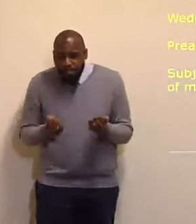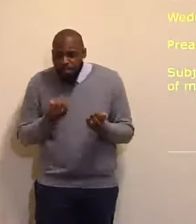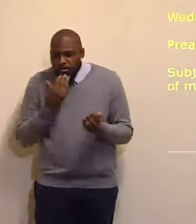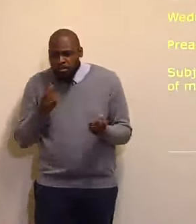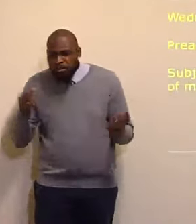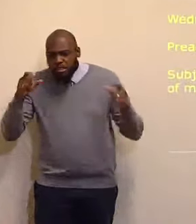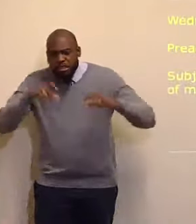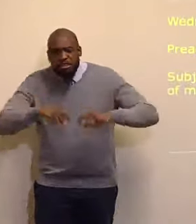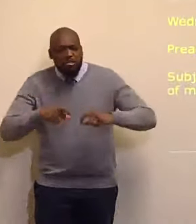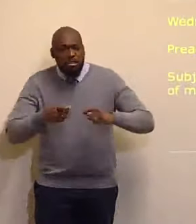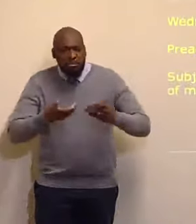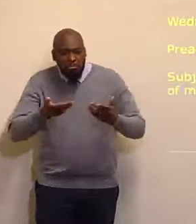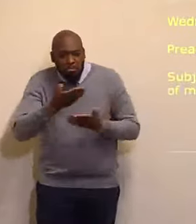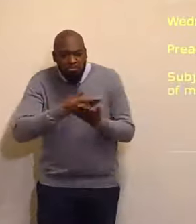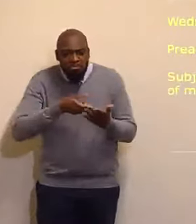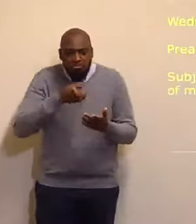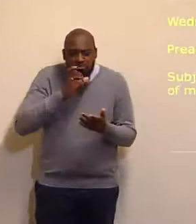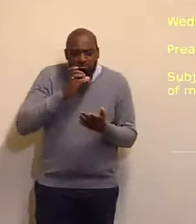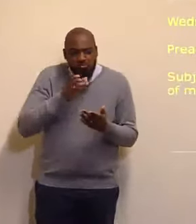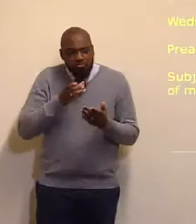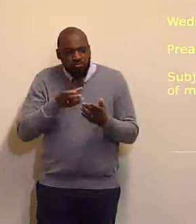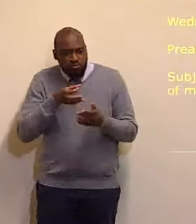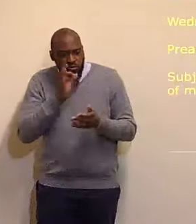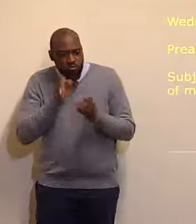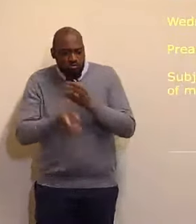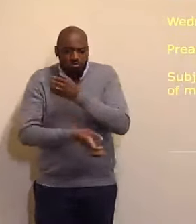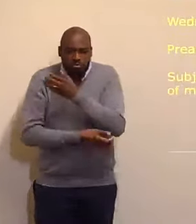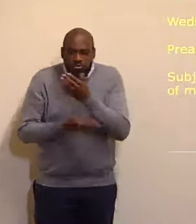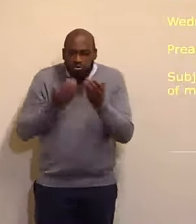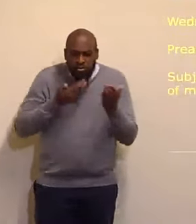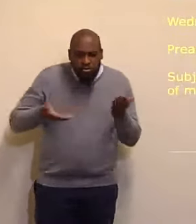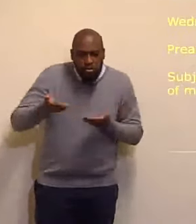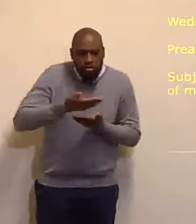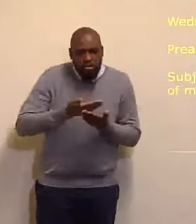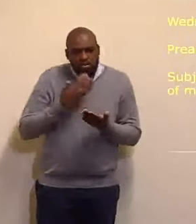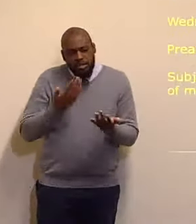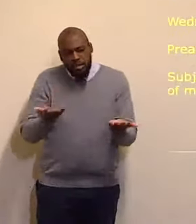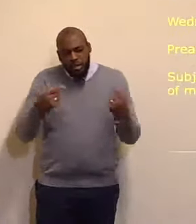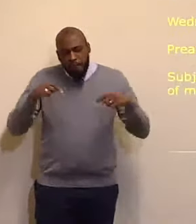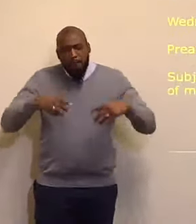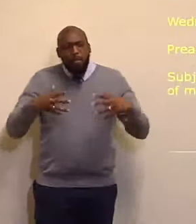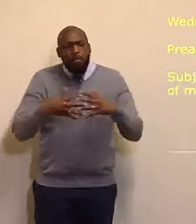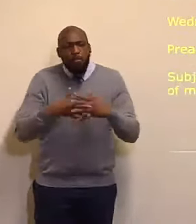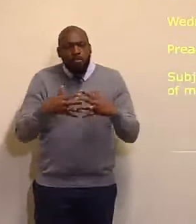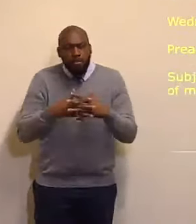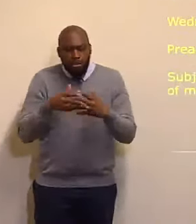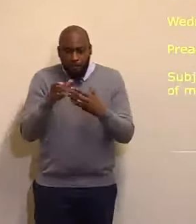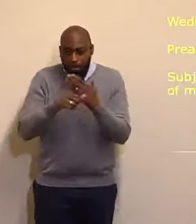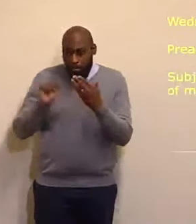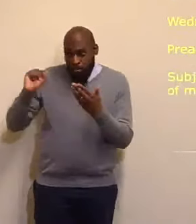warmly invite All friends To join with us On Wednesday For the story of God's holy word